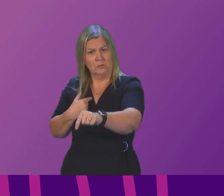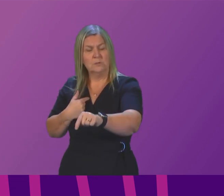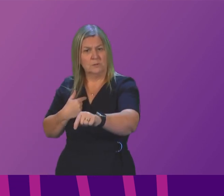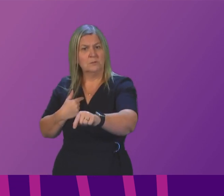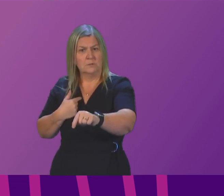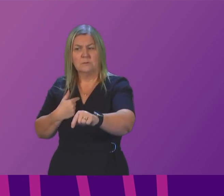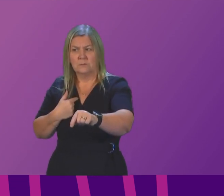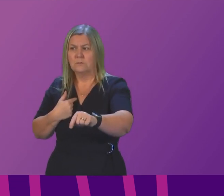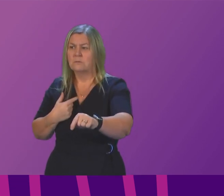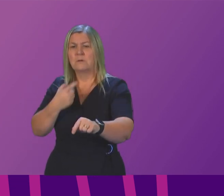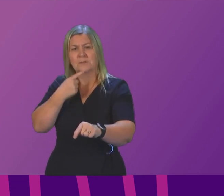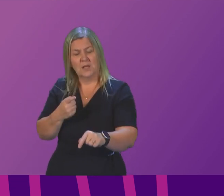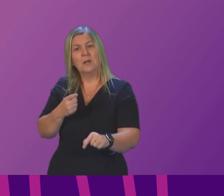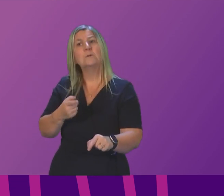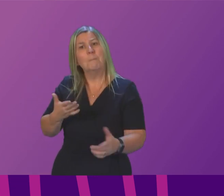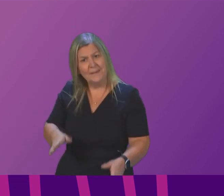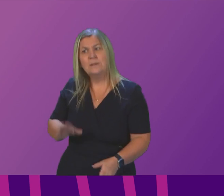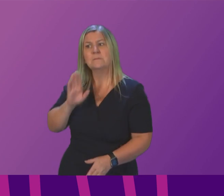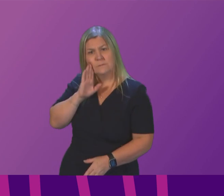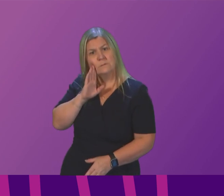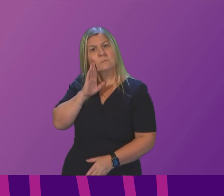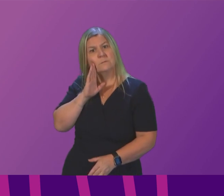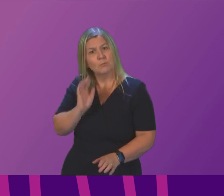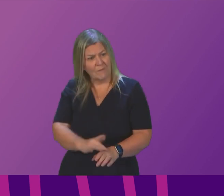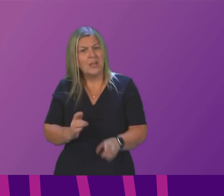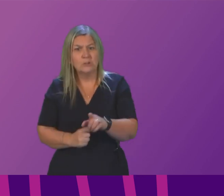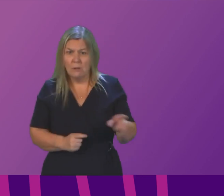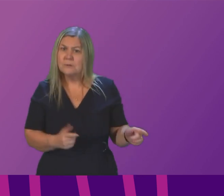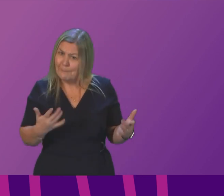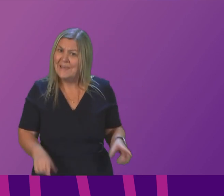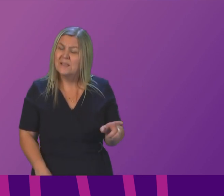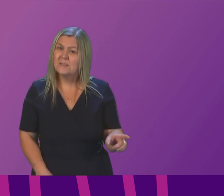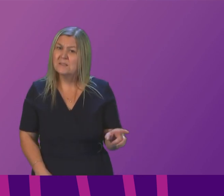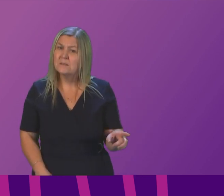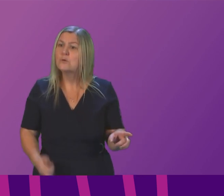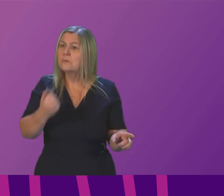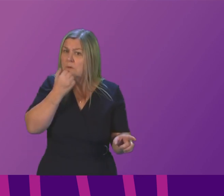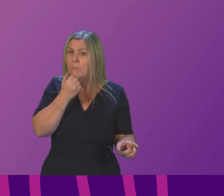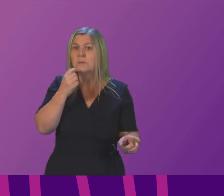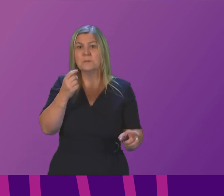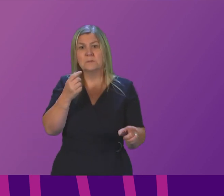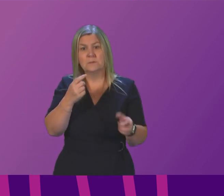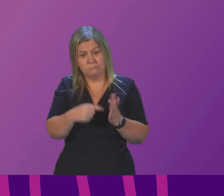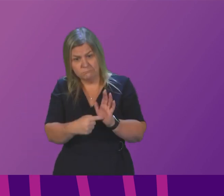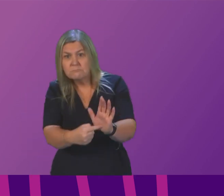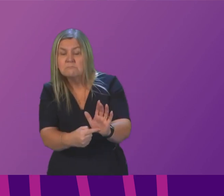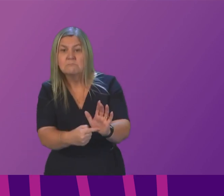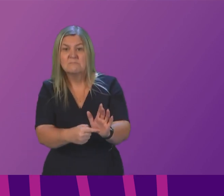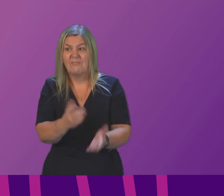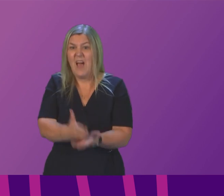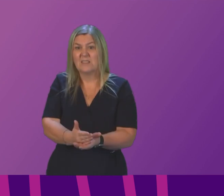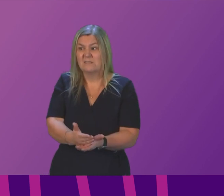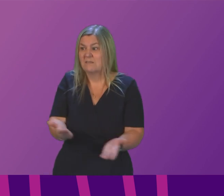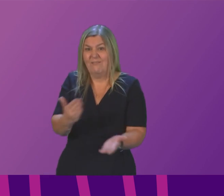actually say that we were listening to the front line professionals so the numbers I have quoted on nurse numbers are facts